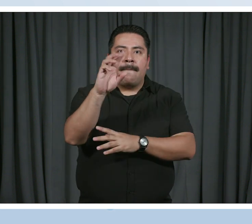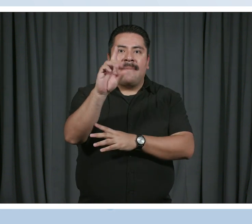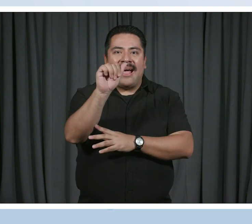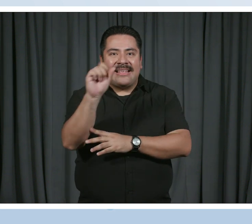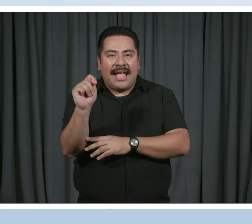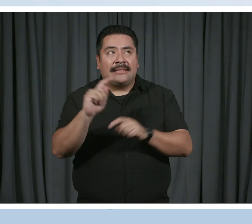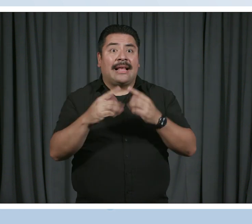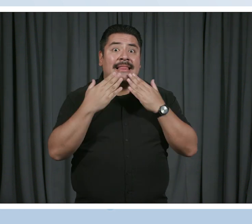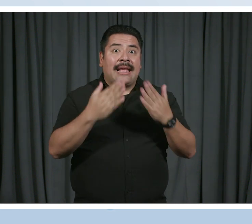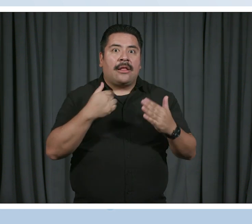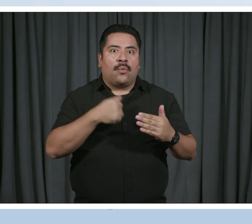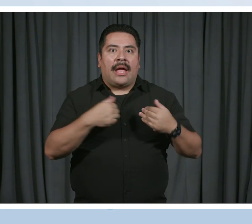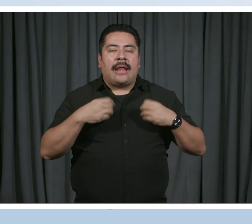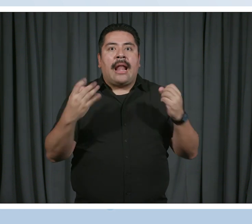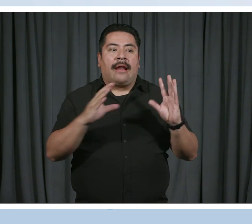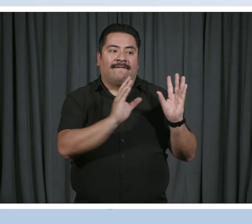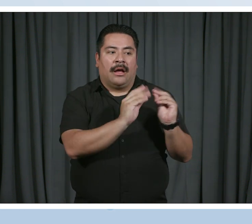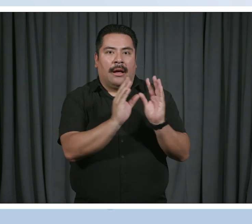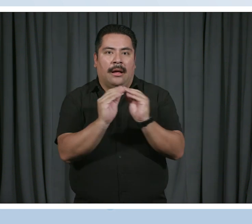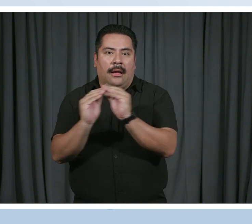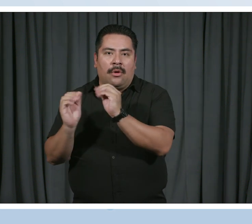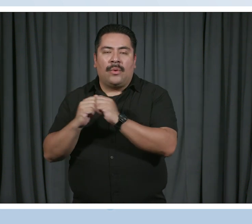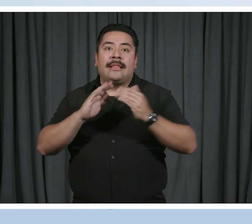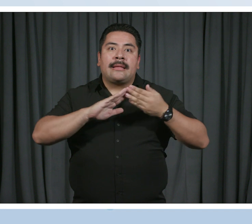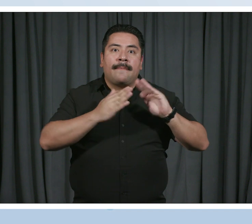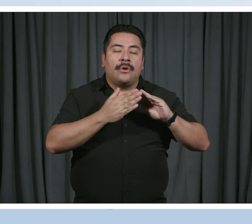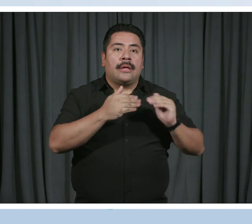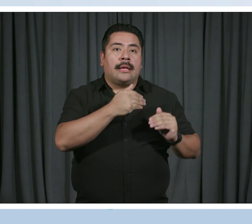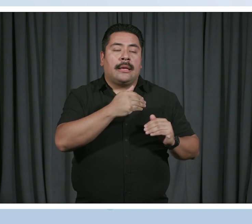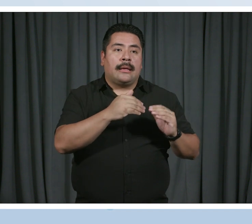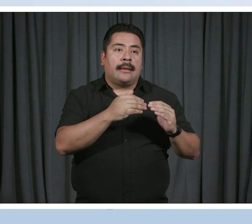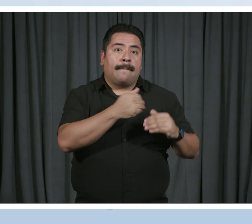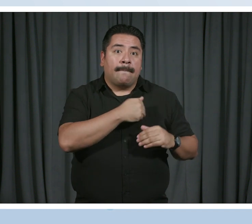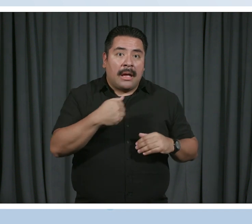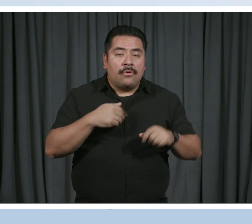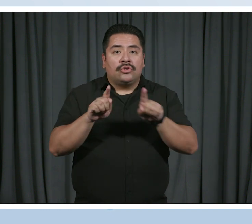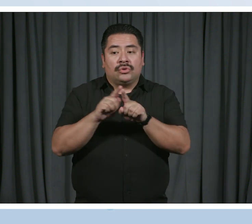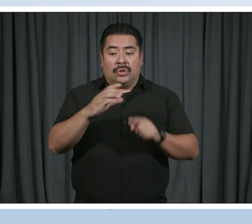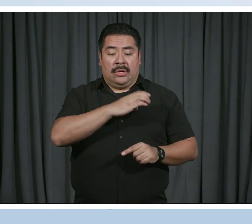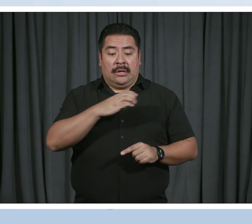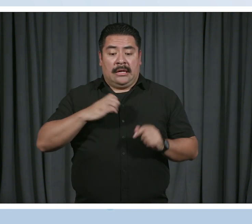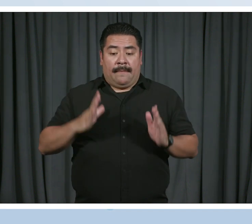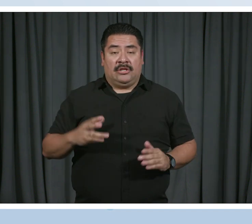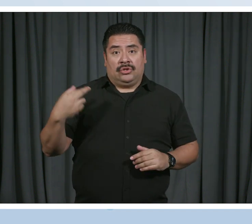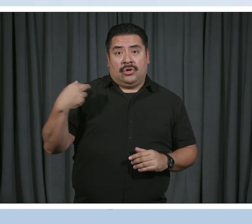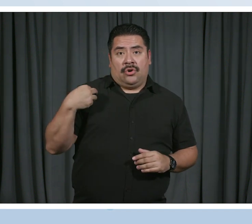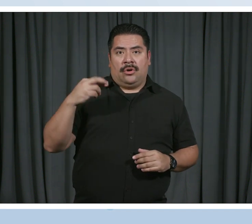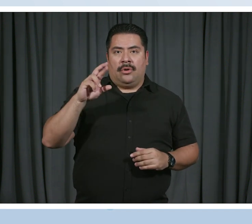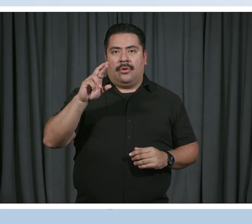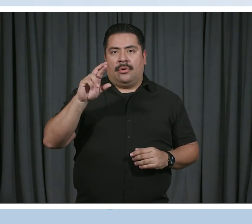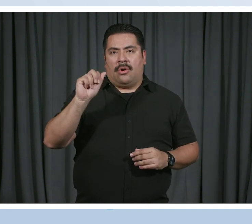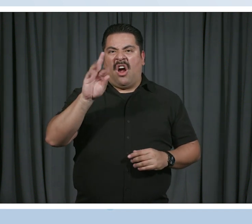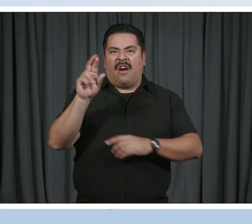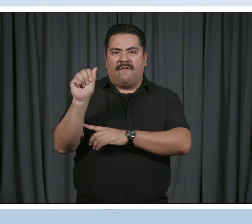Thankfully, we had several conversations with, uh, community members and then commissioner office team was amazing. It just made an